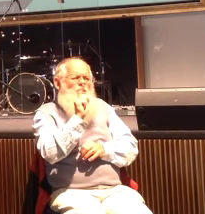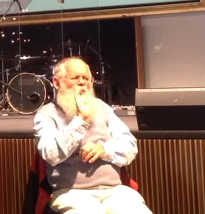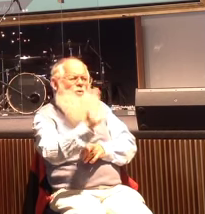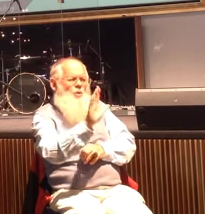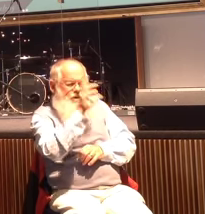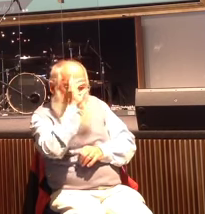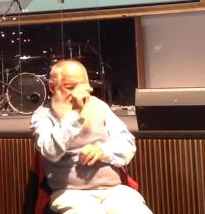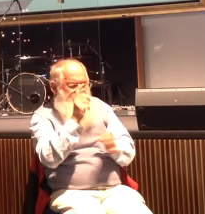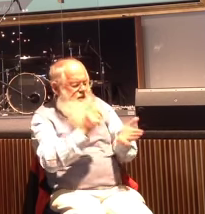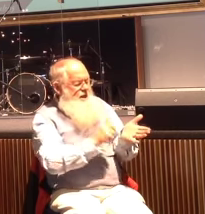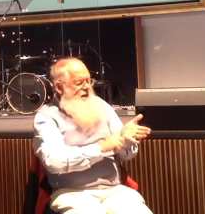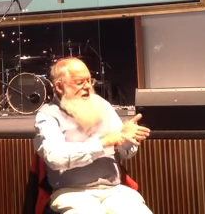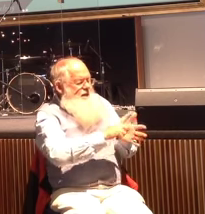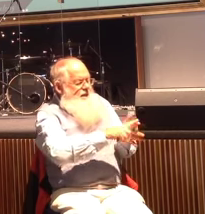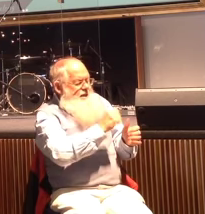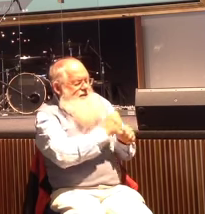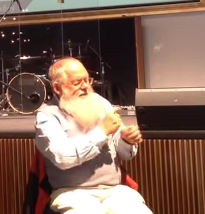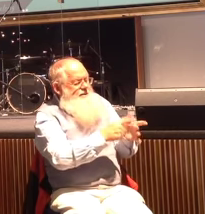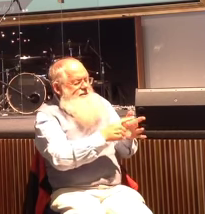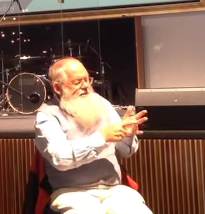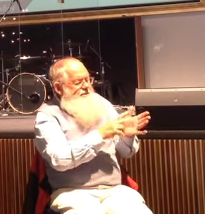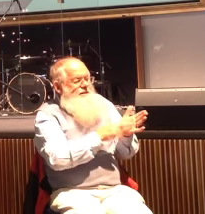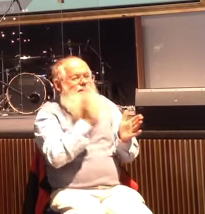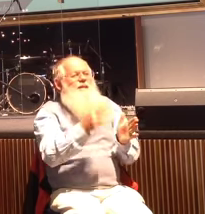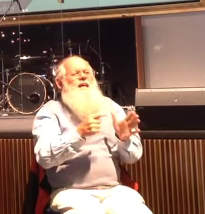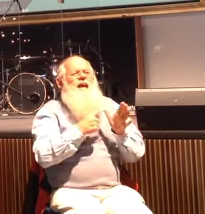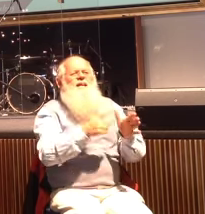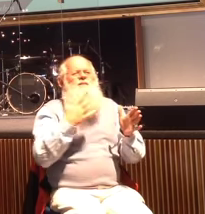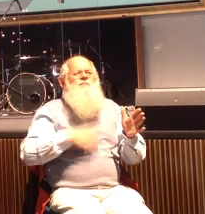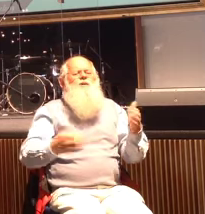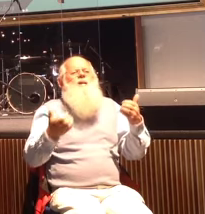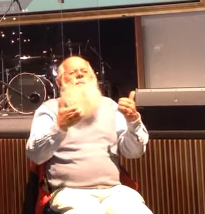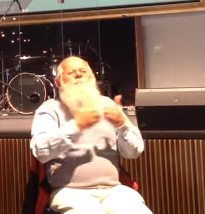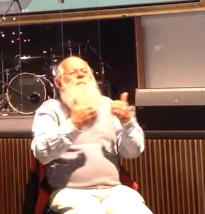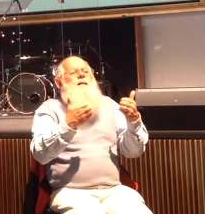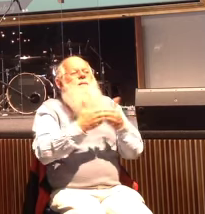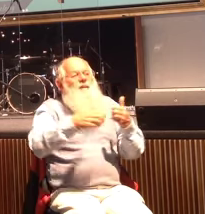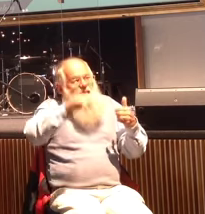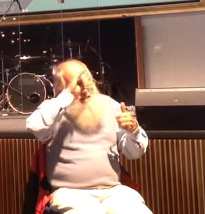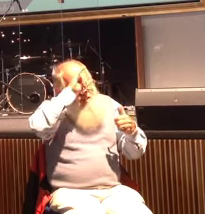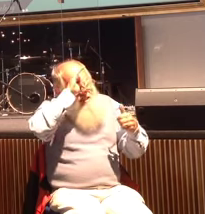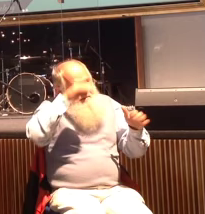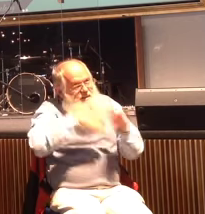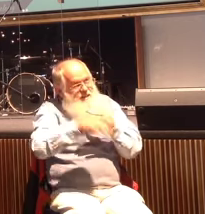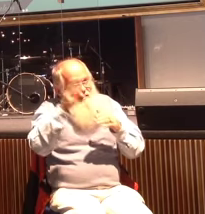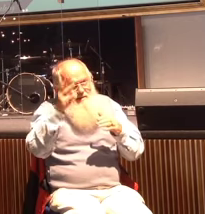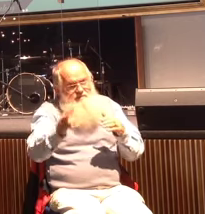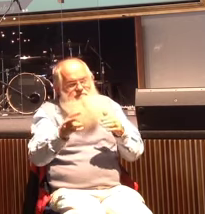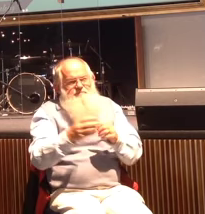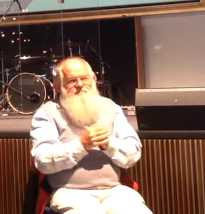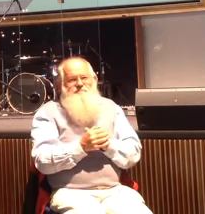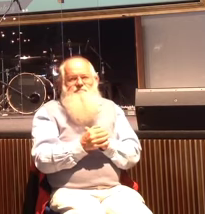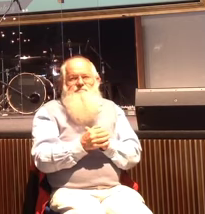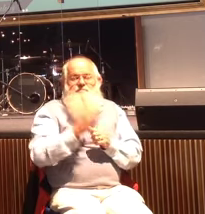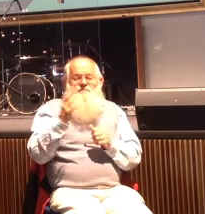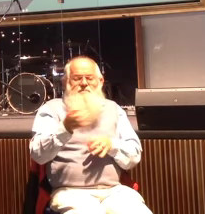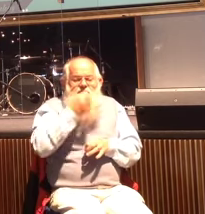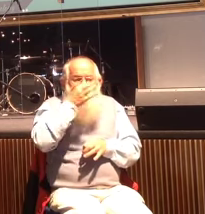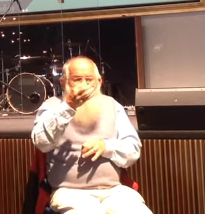Legion, he replied, because many demons had gone into him. And they begged him repeatedly not to order them to go